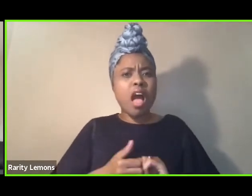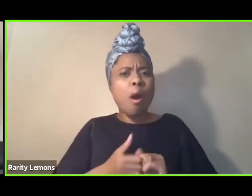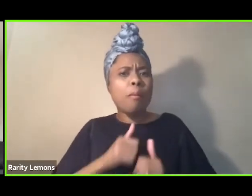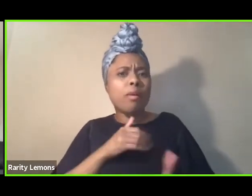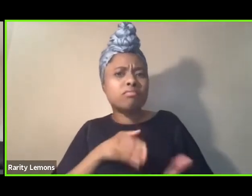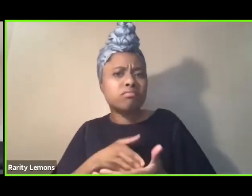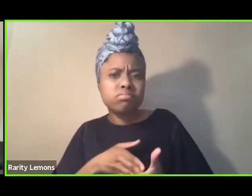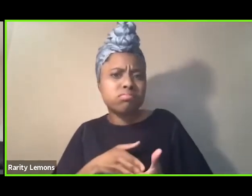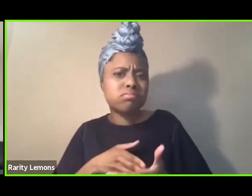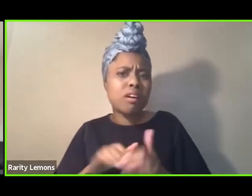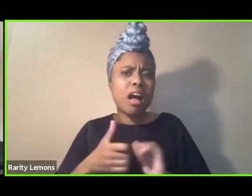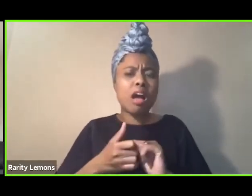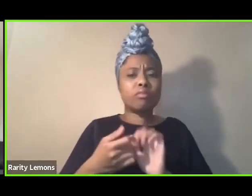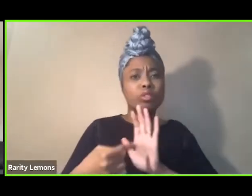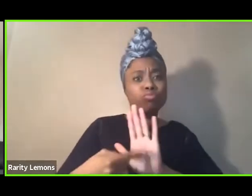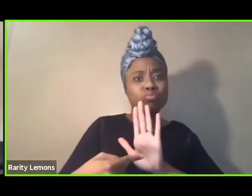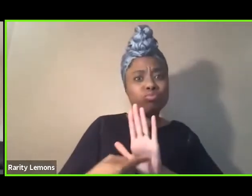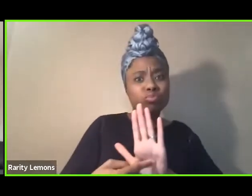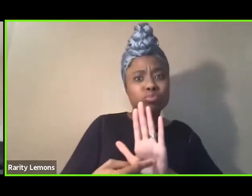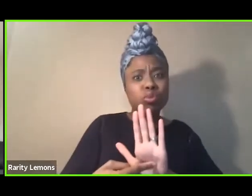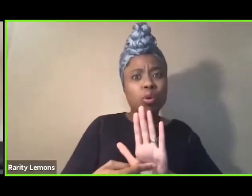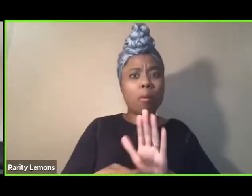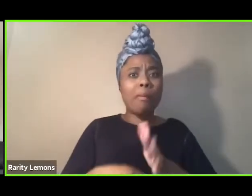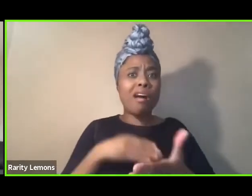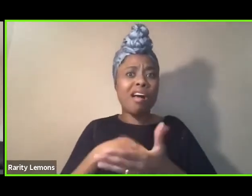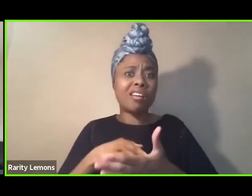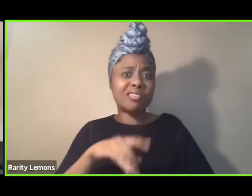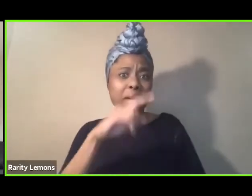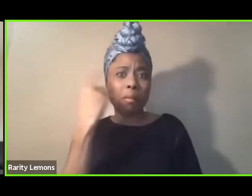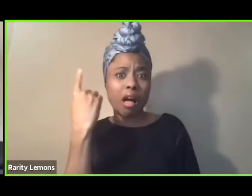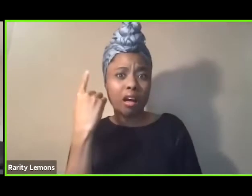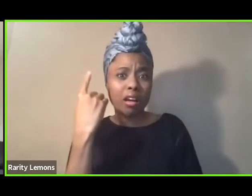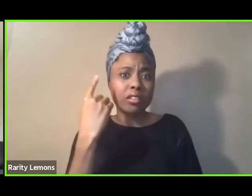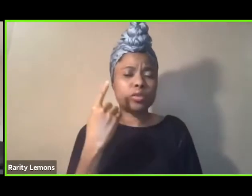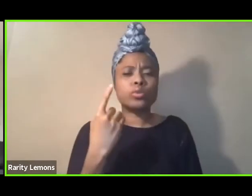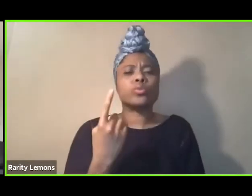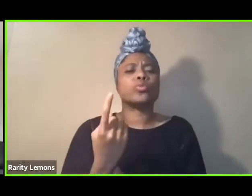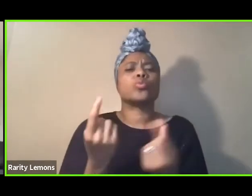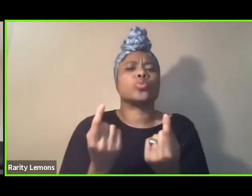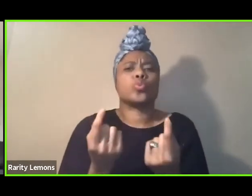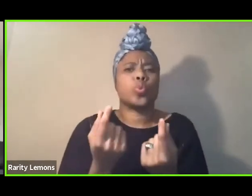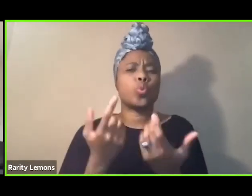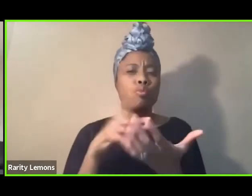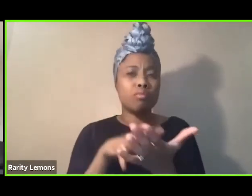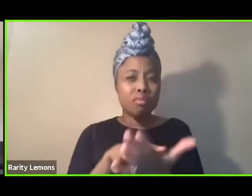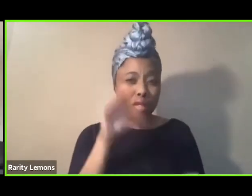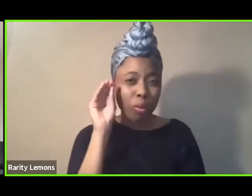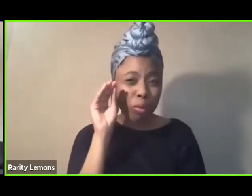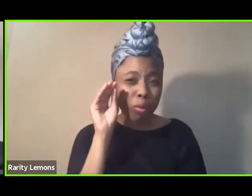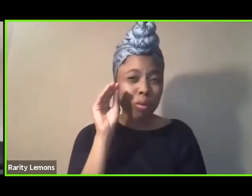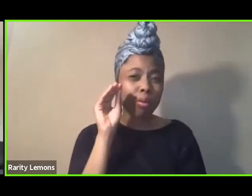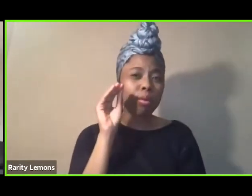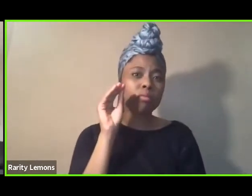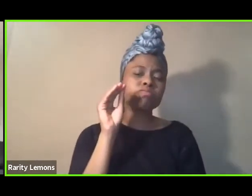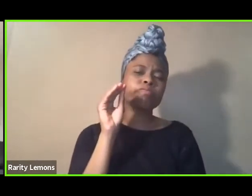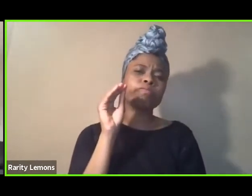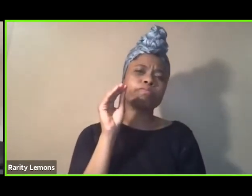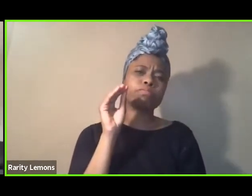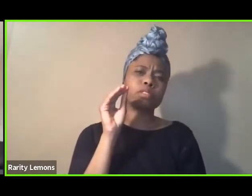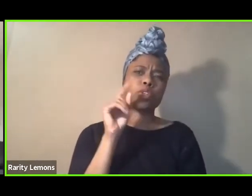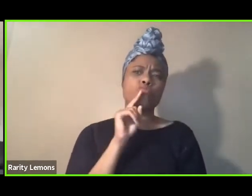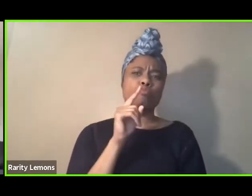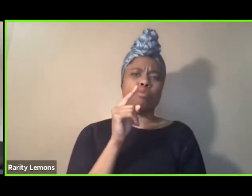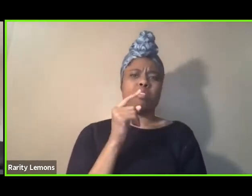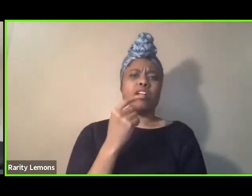How have I perpetuated and reproduced anti-Blackness? What do I need to learn? We must take a long, hard look at